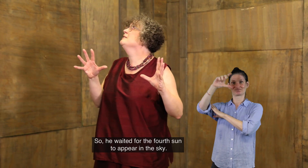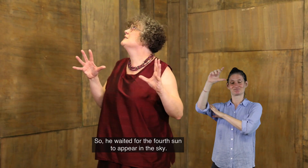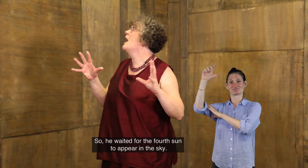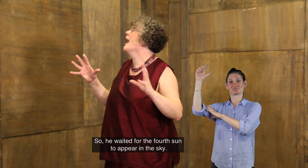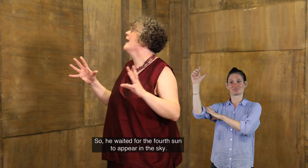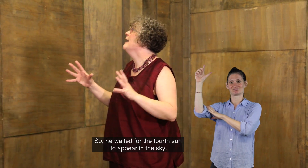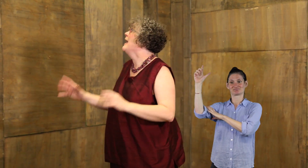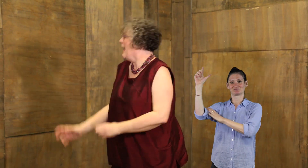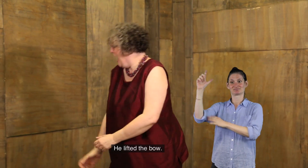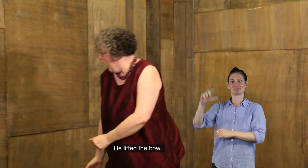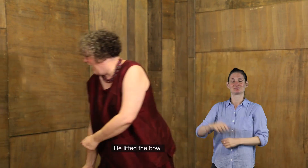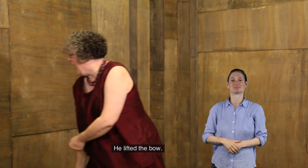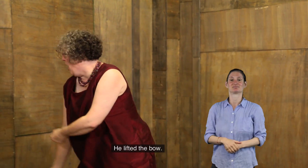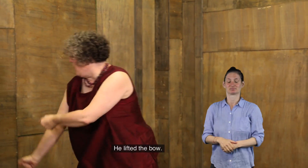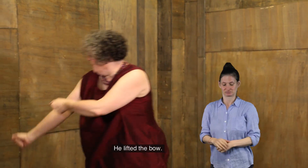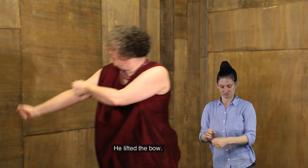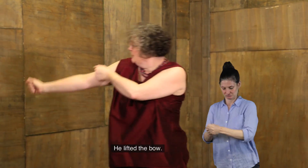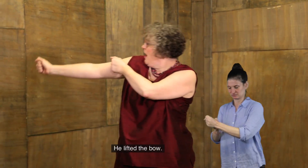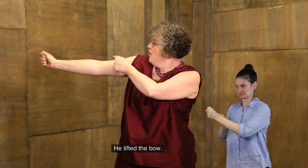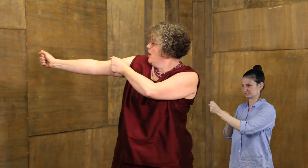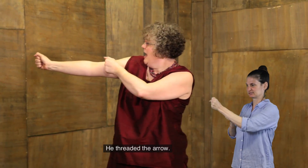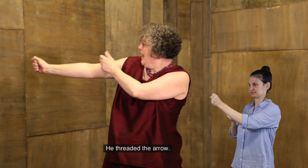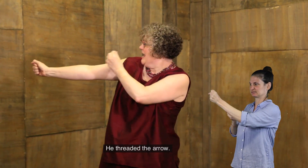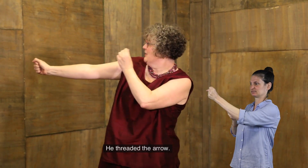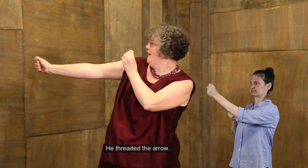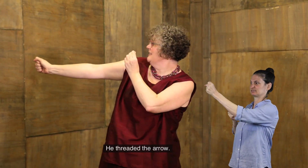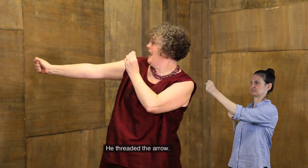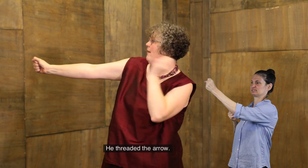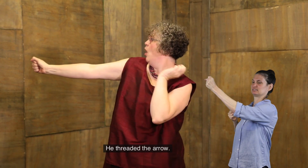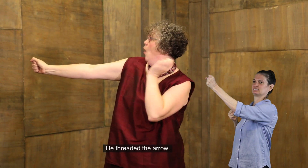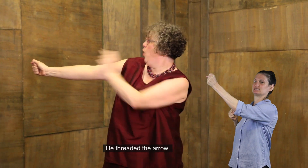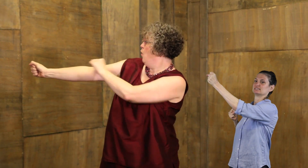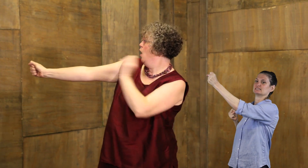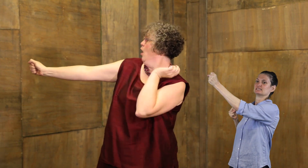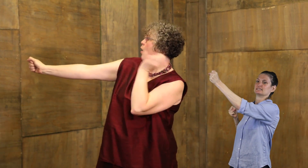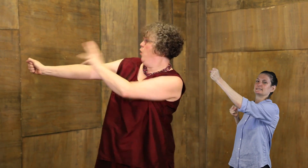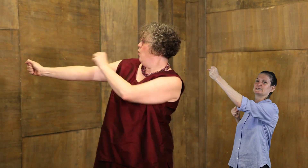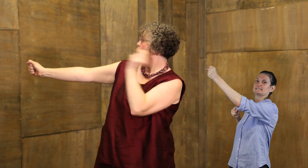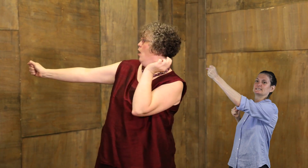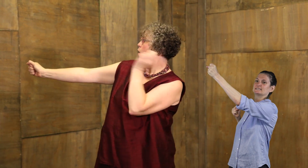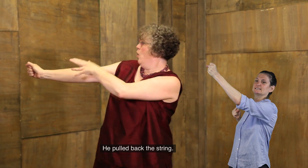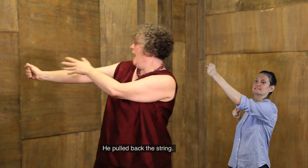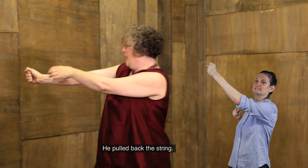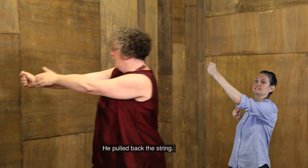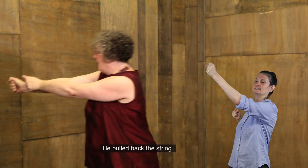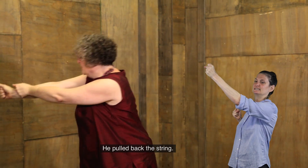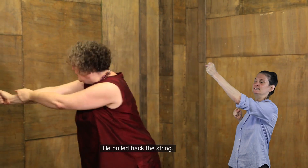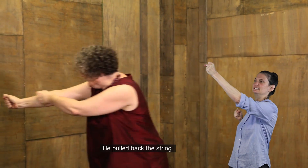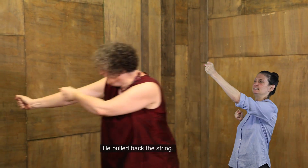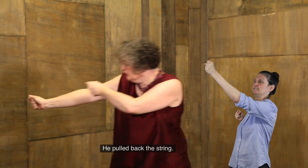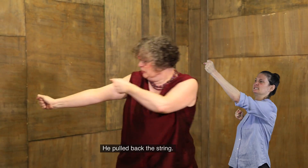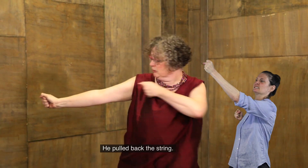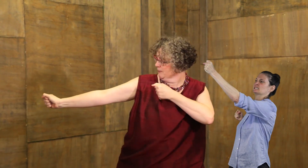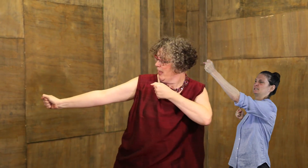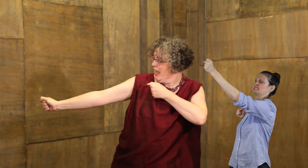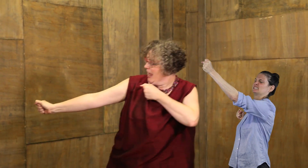to appear in the sky. He lifted his bow. He threaded the arrow. Whoop, whoop, whoop. He pulled back the